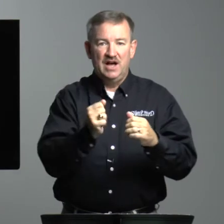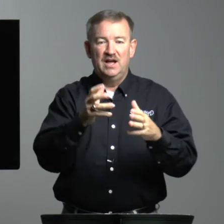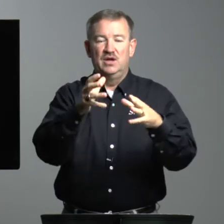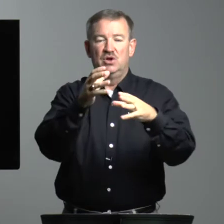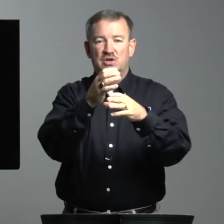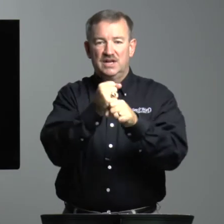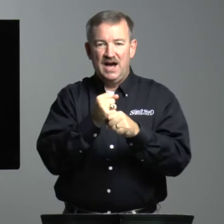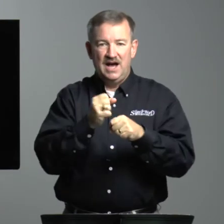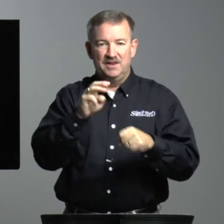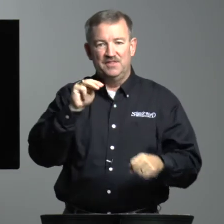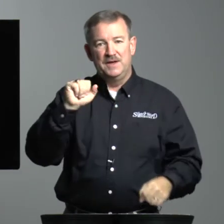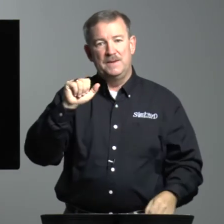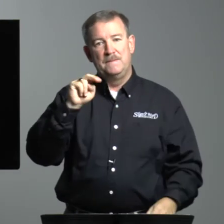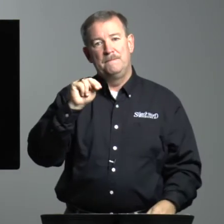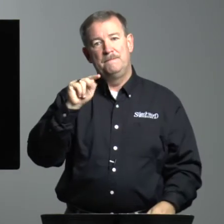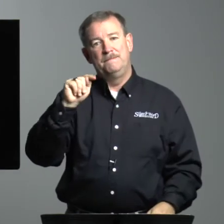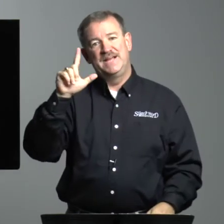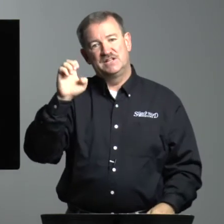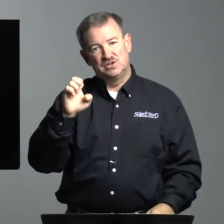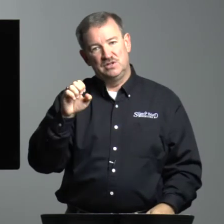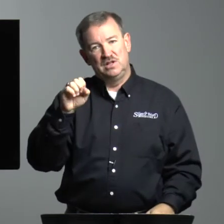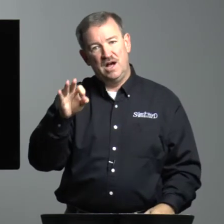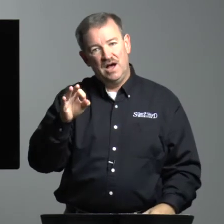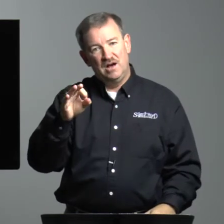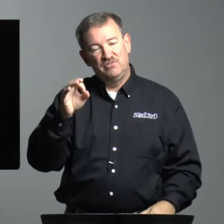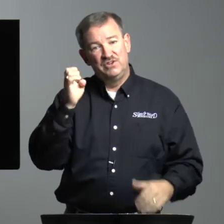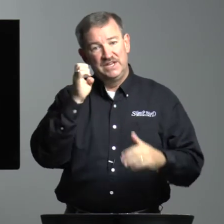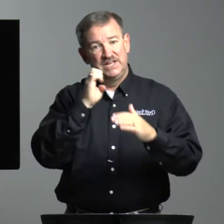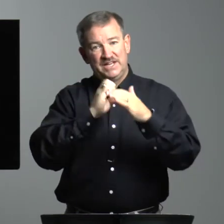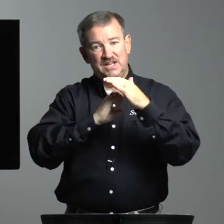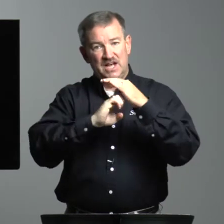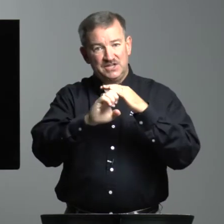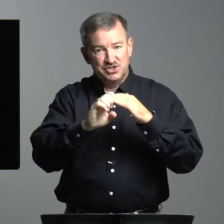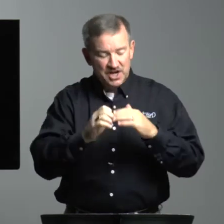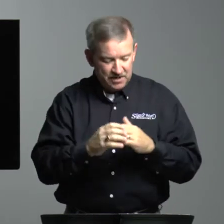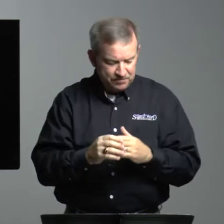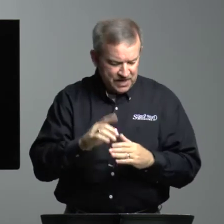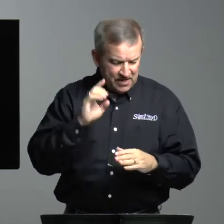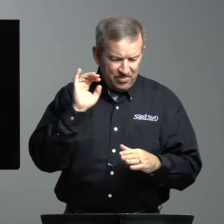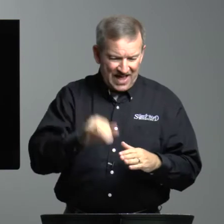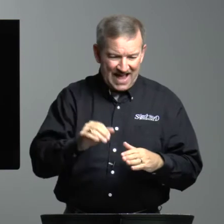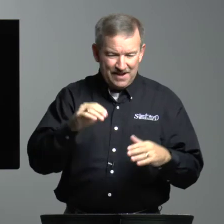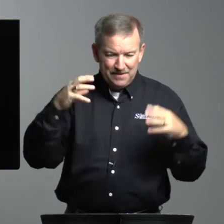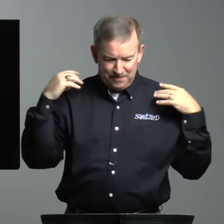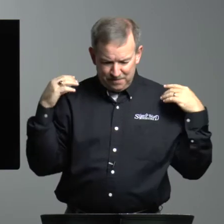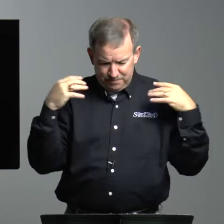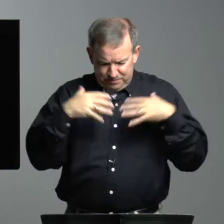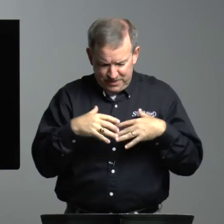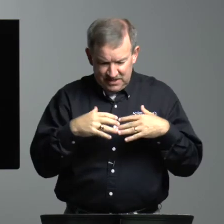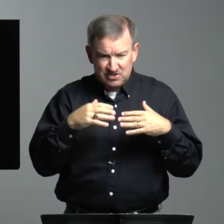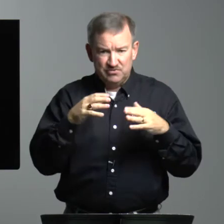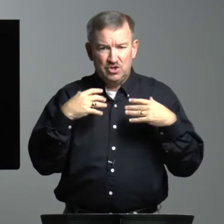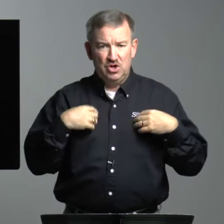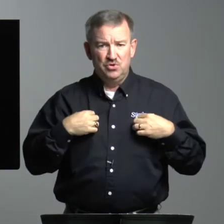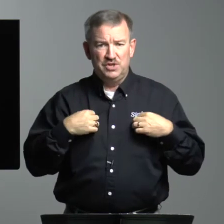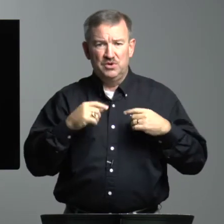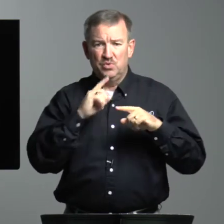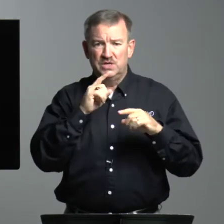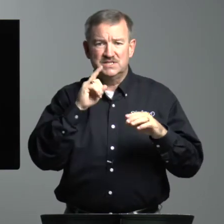got the mantle of Elijah. That piece of clothing was